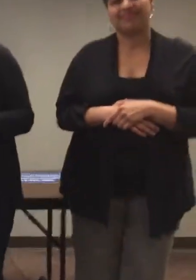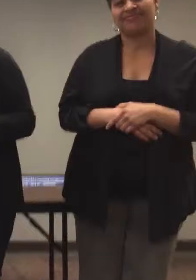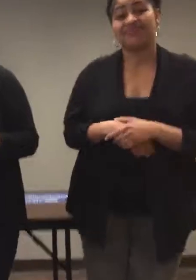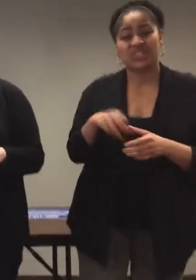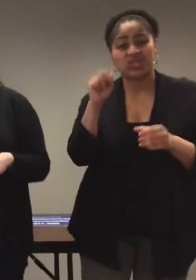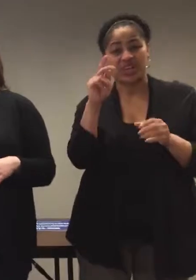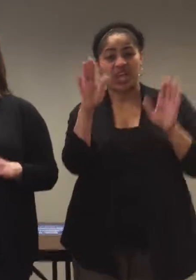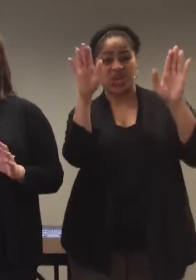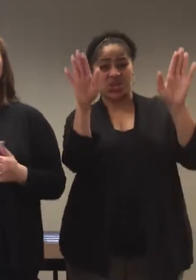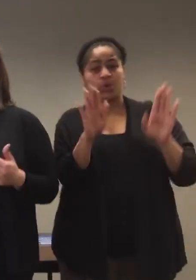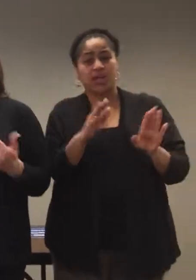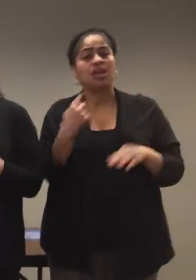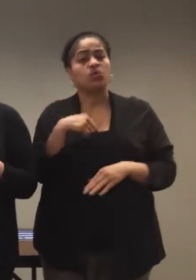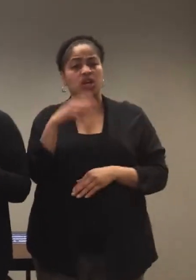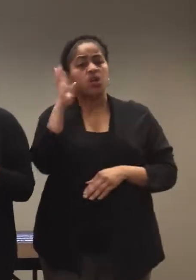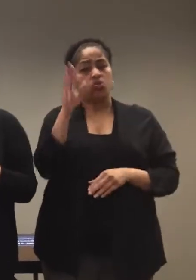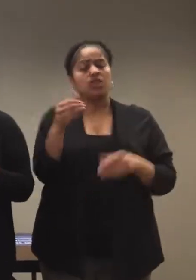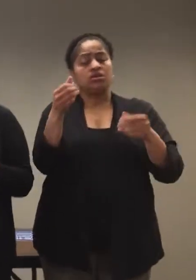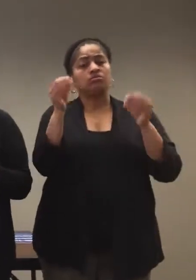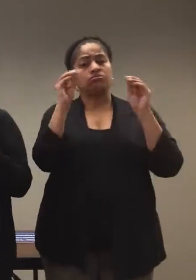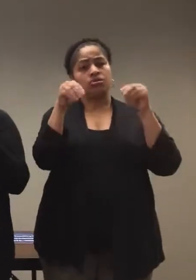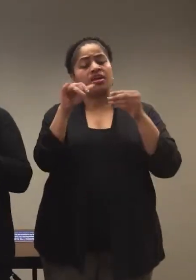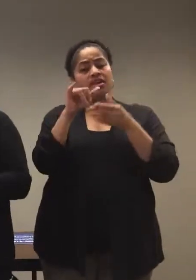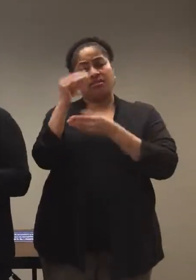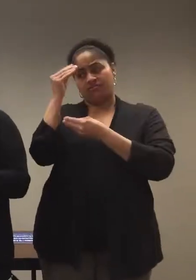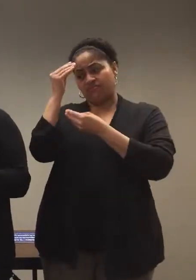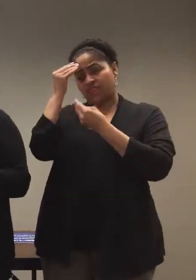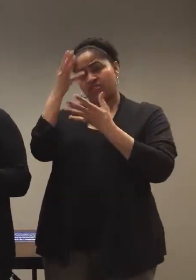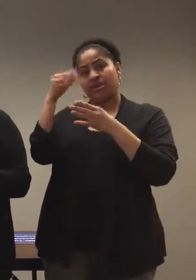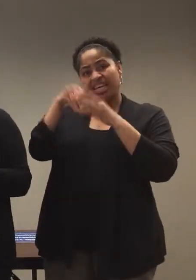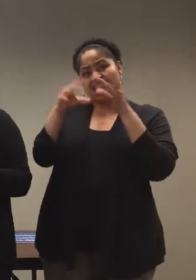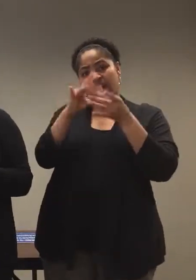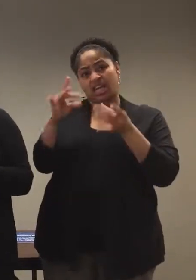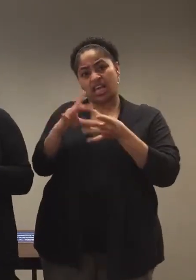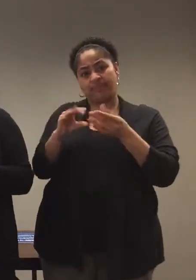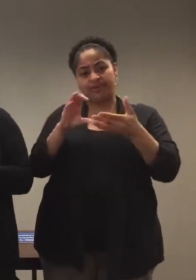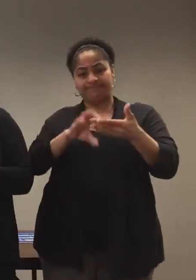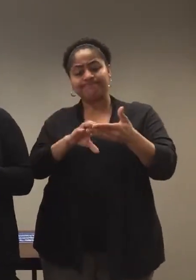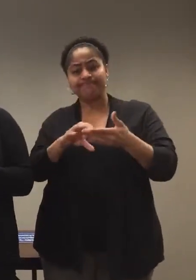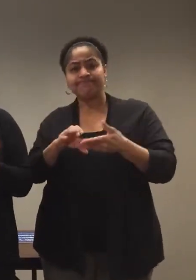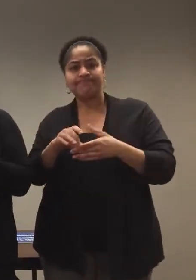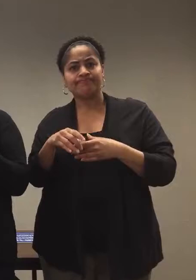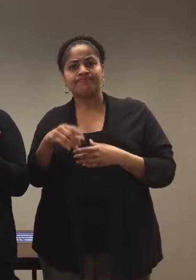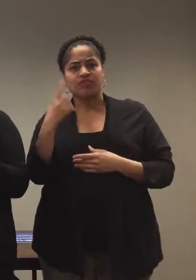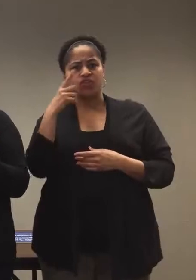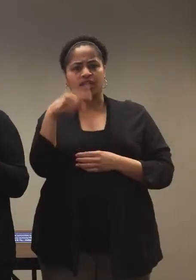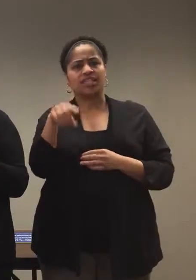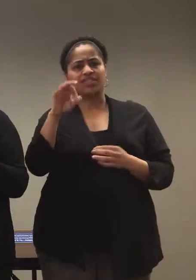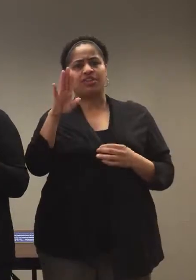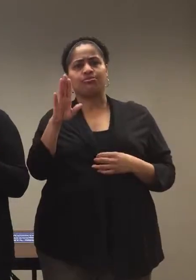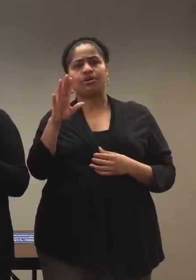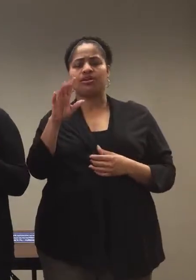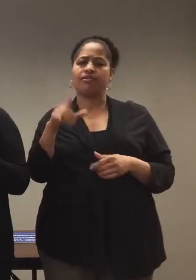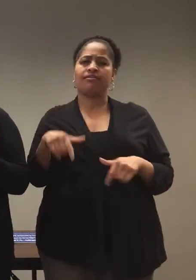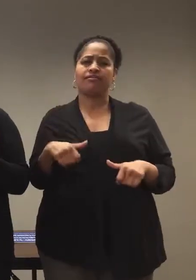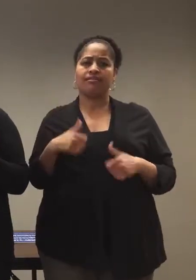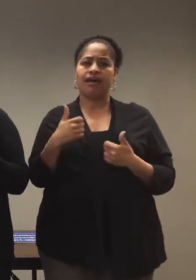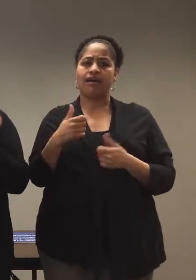Okay, great. So we will put this information in the comments section of the, you know, of the Facebook Live.